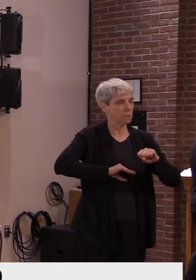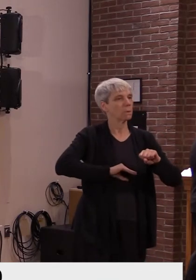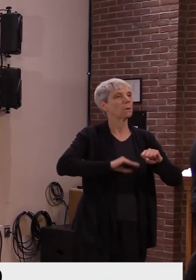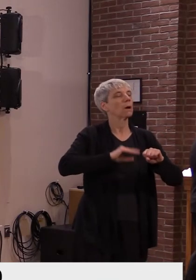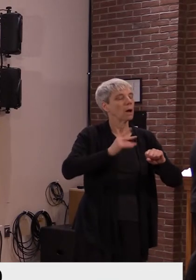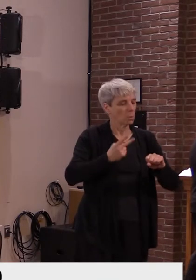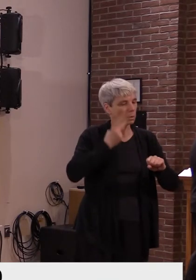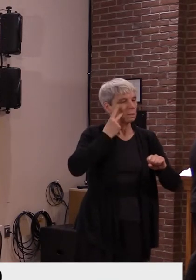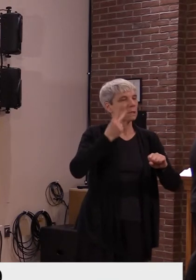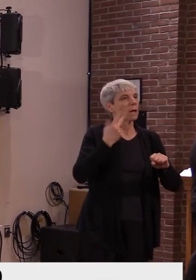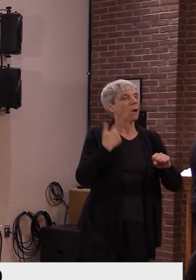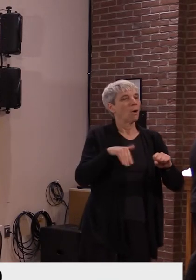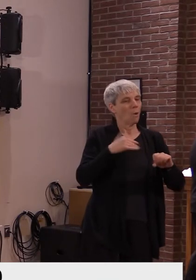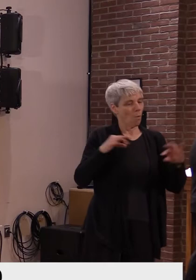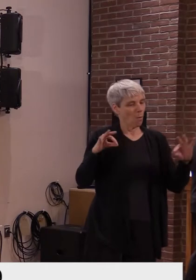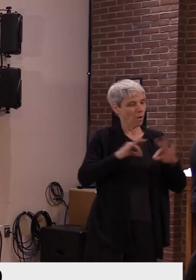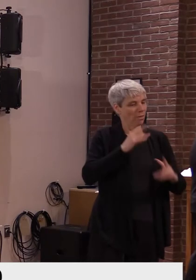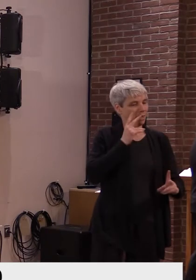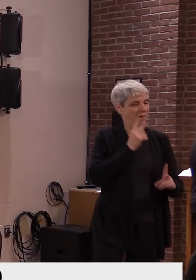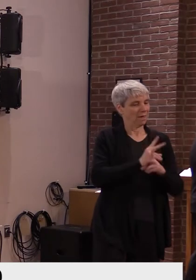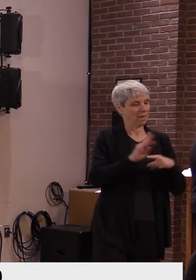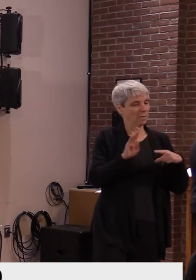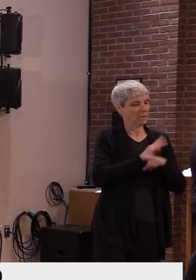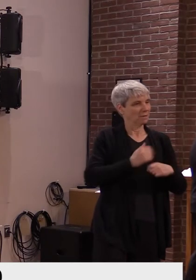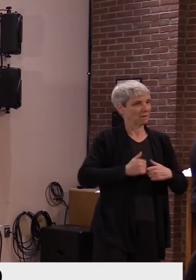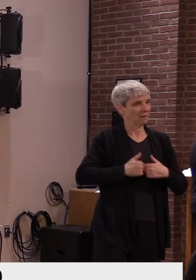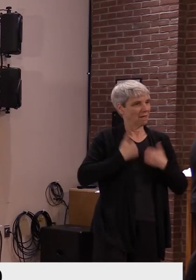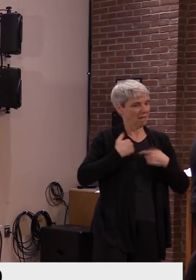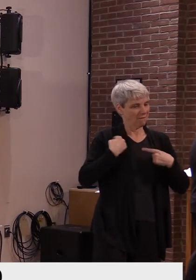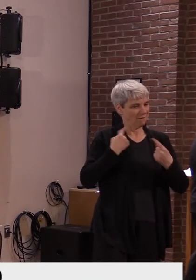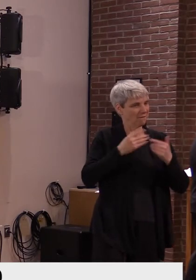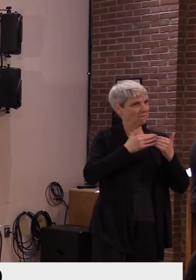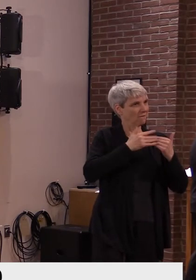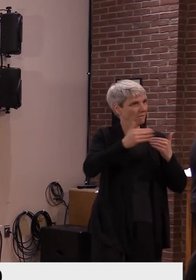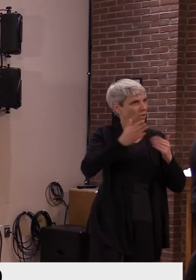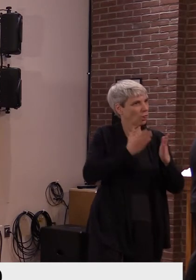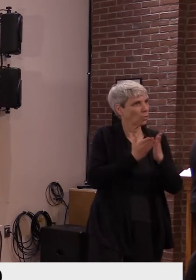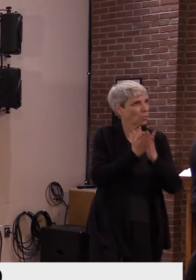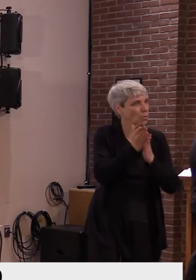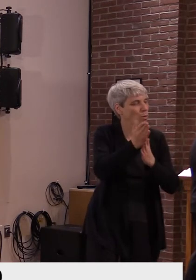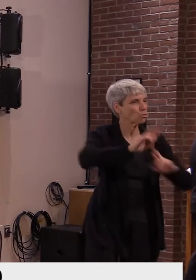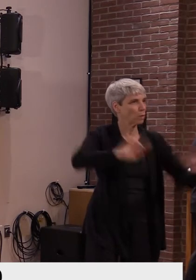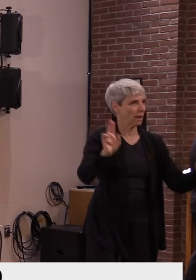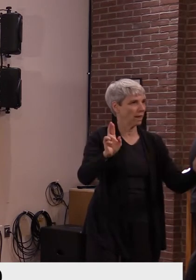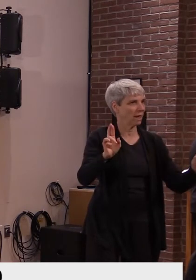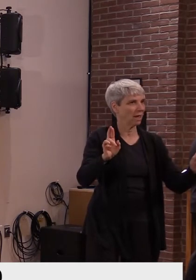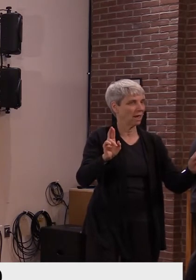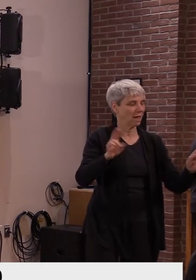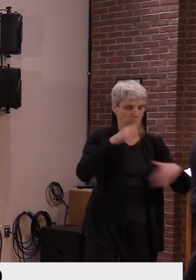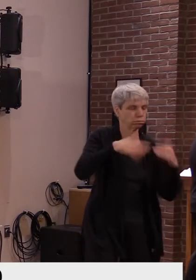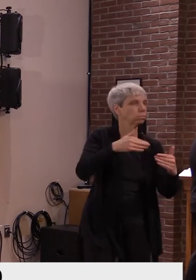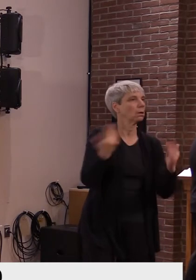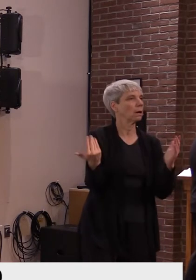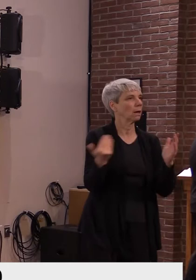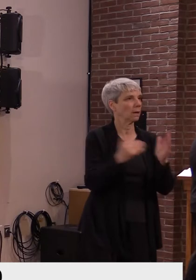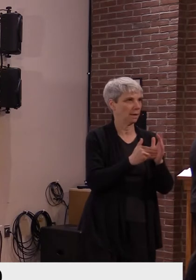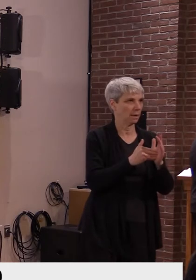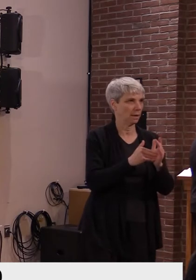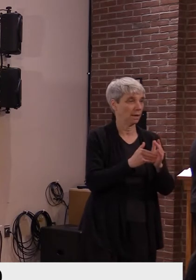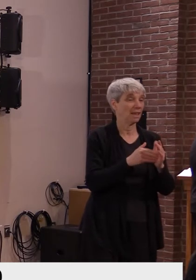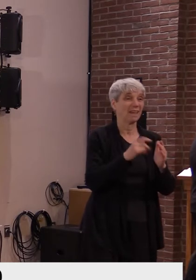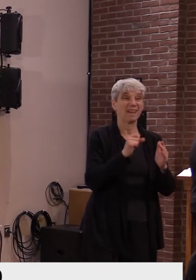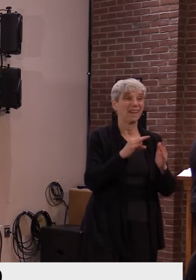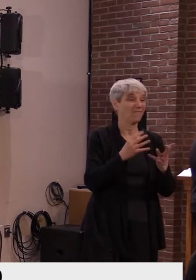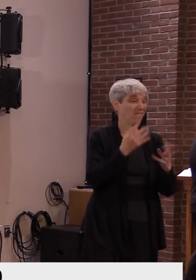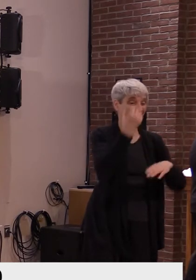the benefits of having the structure in place that we still have our economy, uh, still have the foundation, uh, that it had previous to,